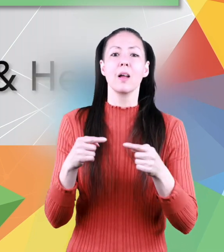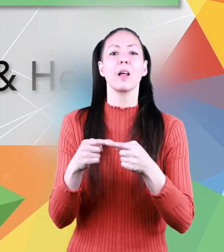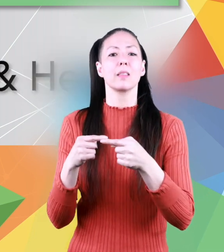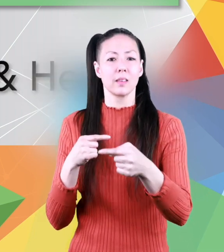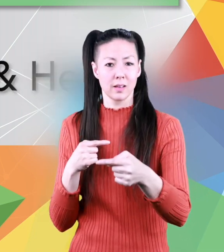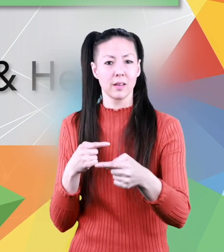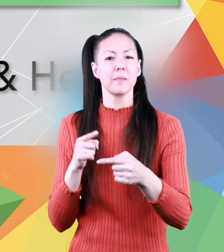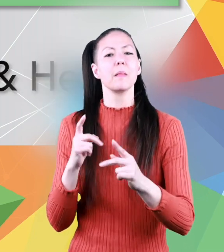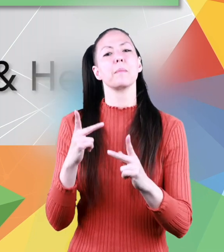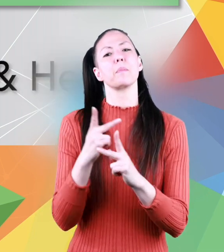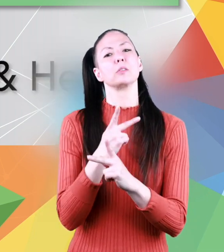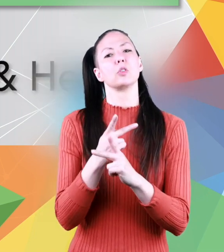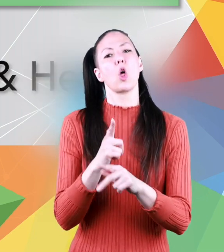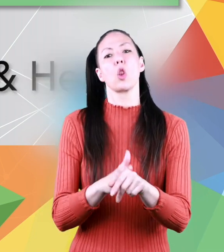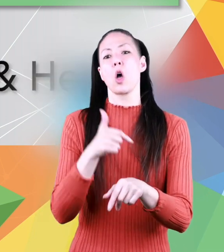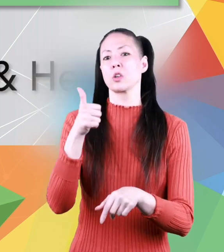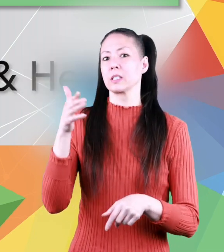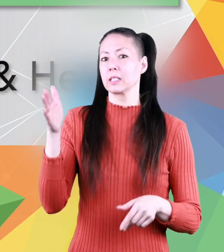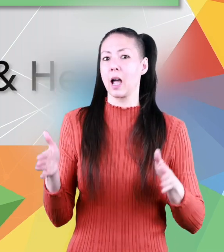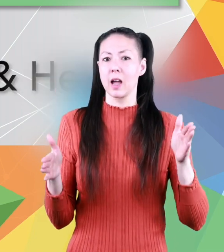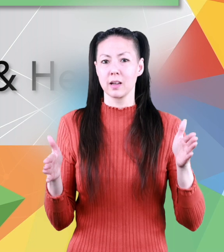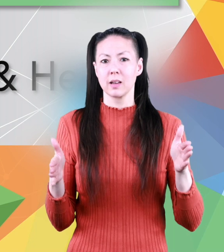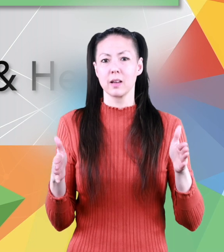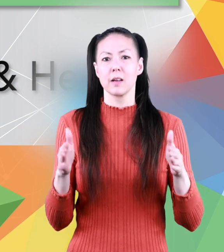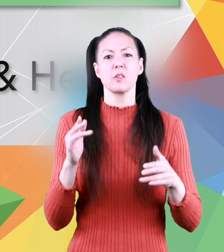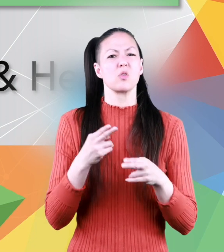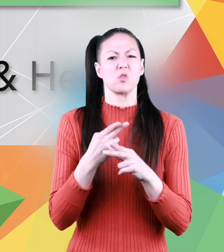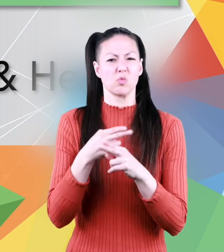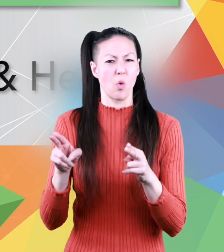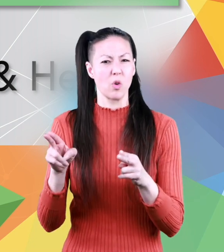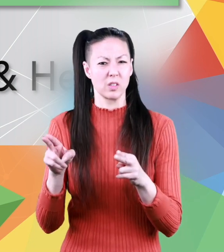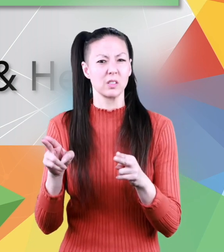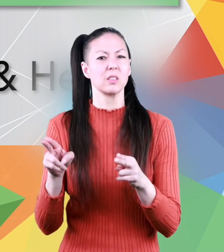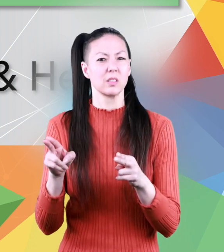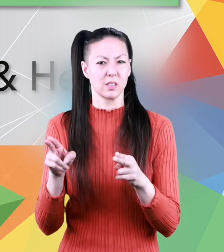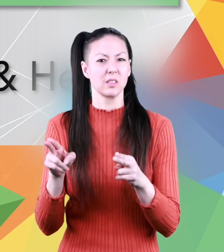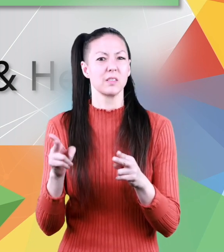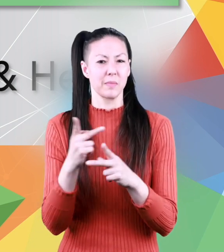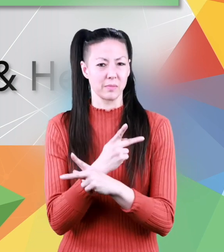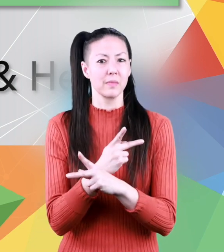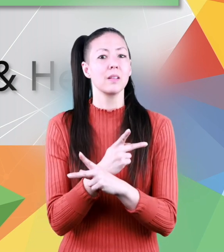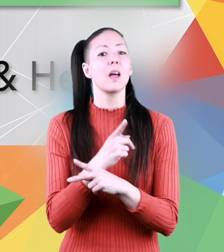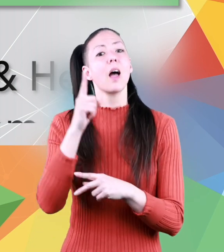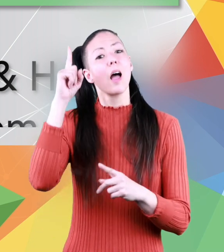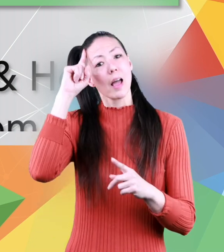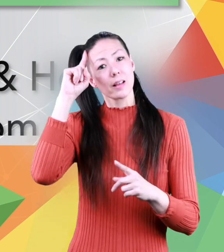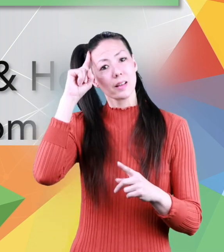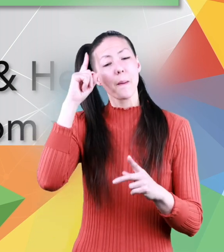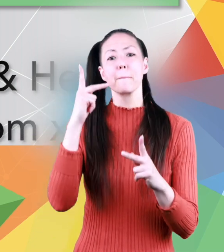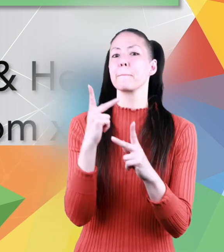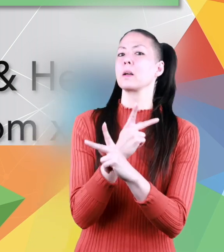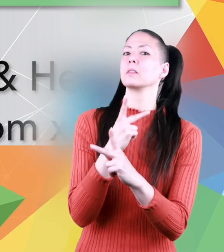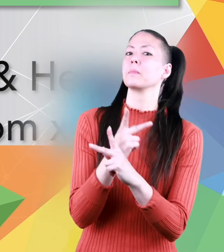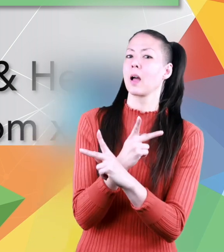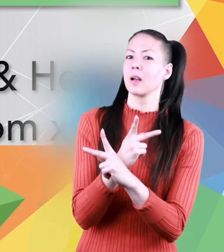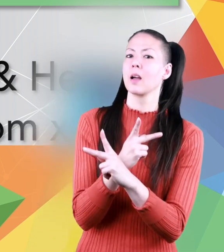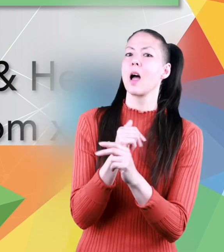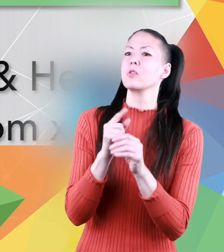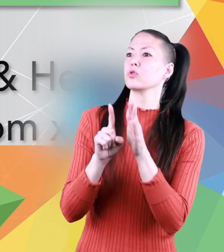length you multiply the longer side by the shortest in base or height you multiply the bottom by how tall the shape